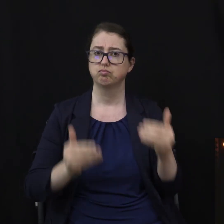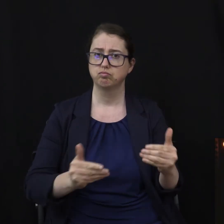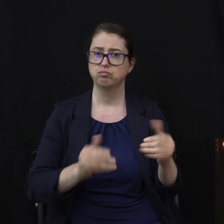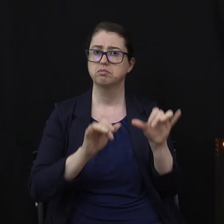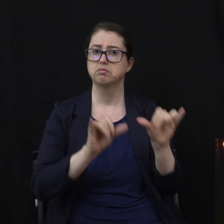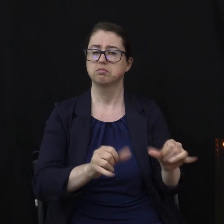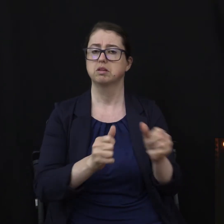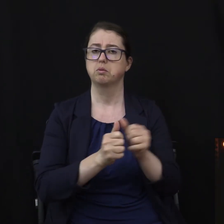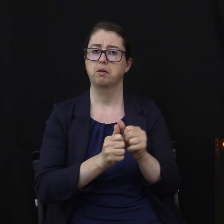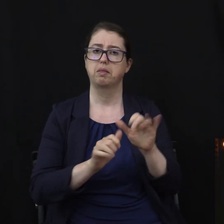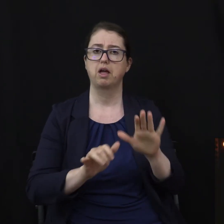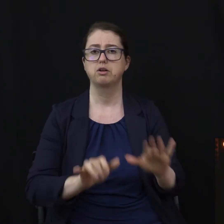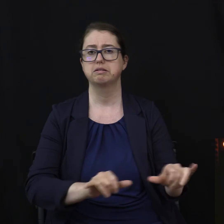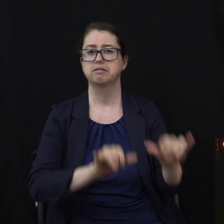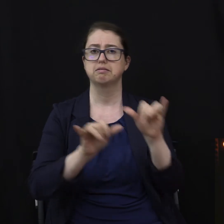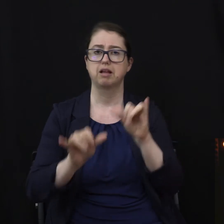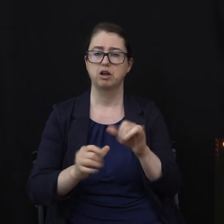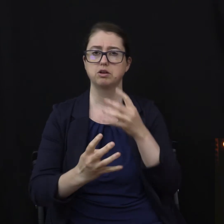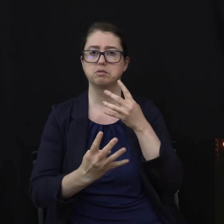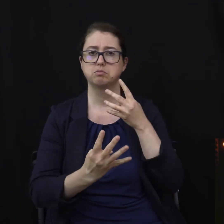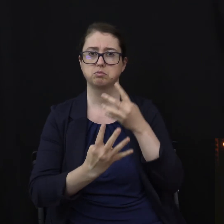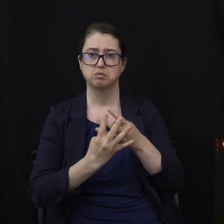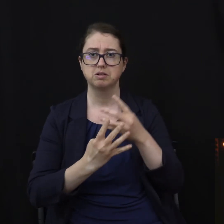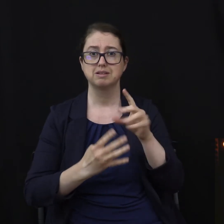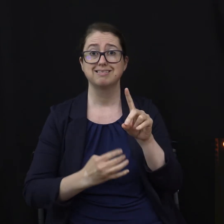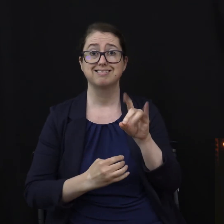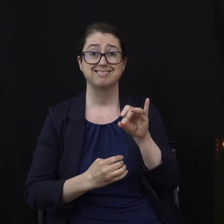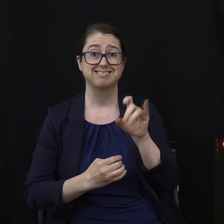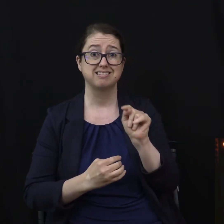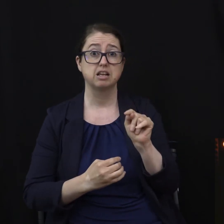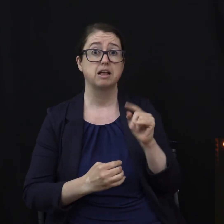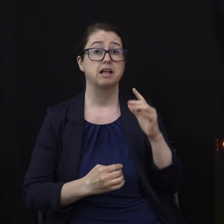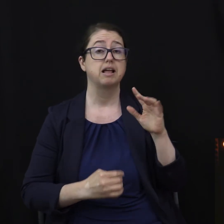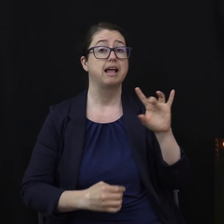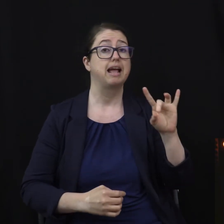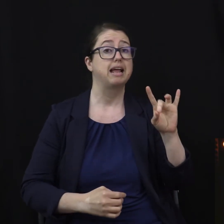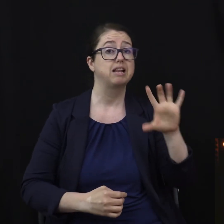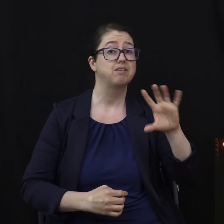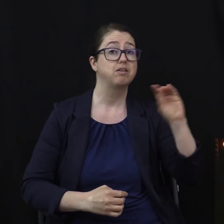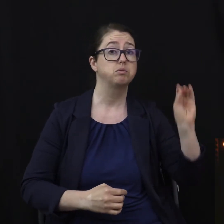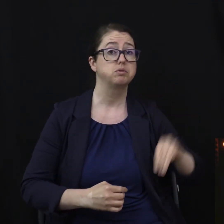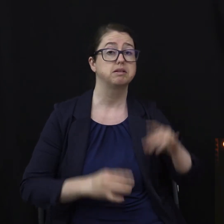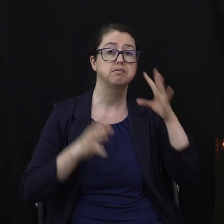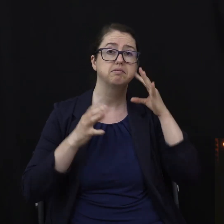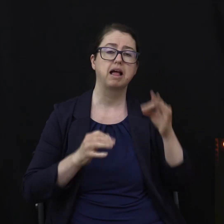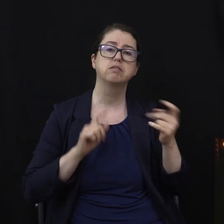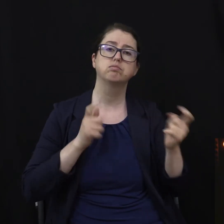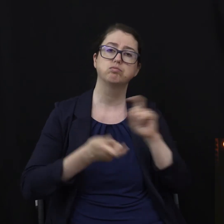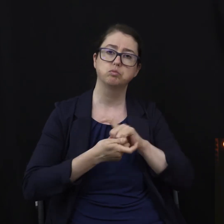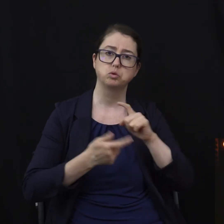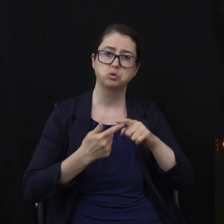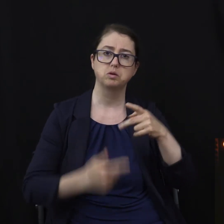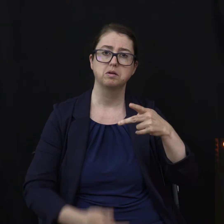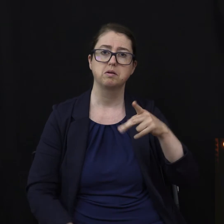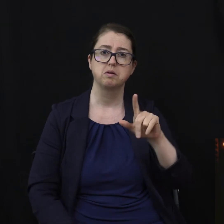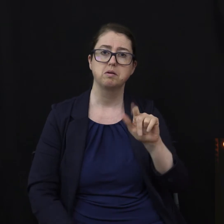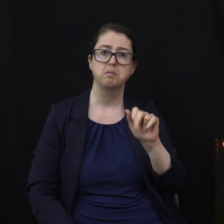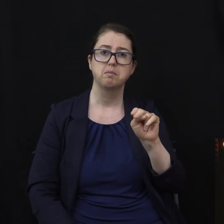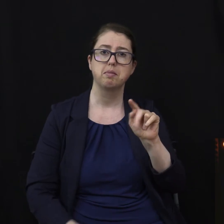while 85% decided to eat the plant-based diet. The recidivism rate for the inmates